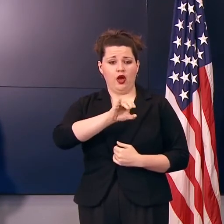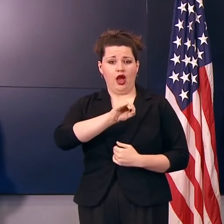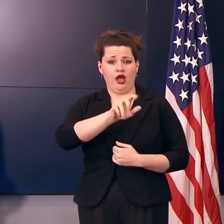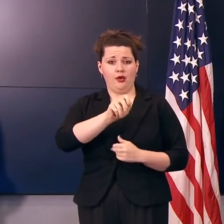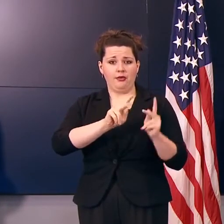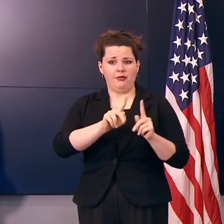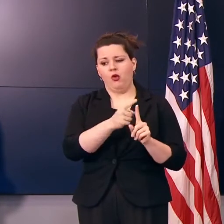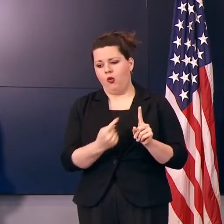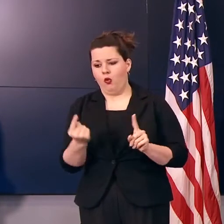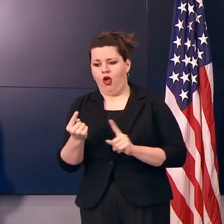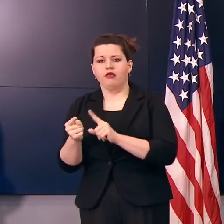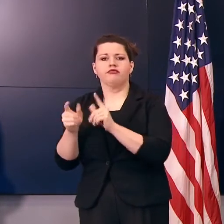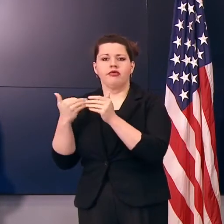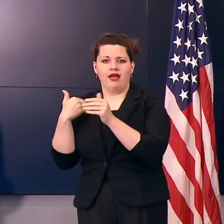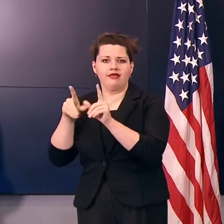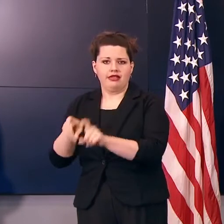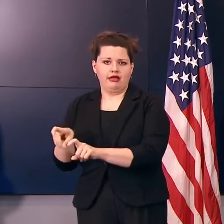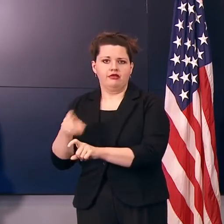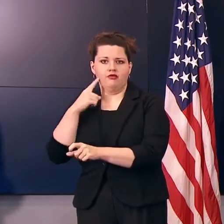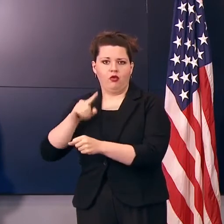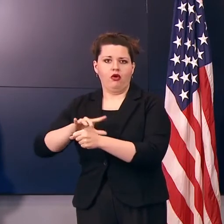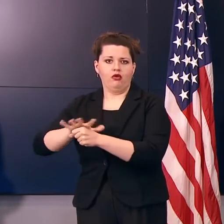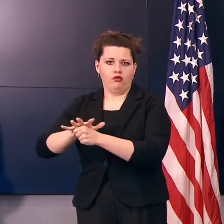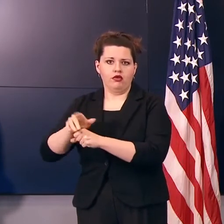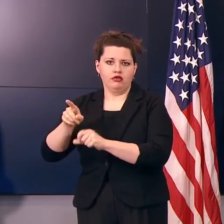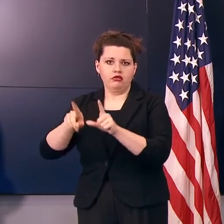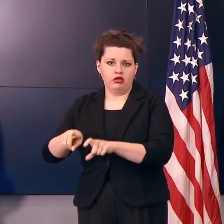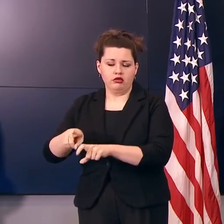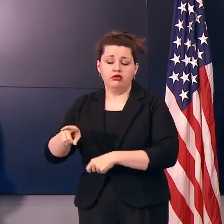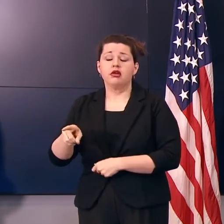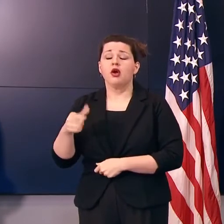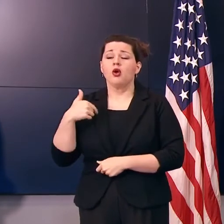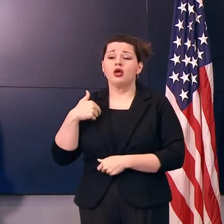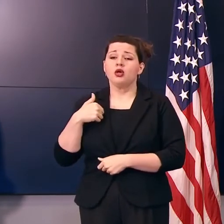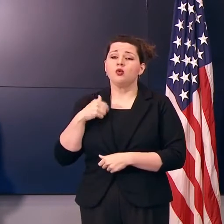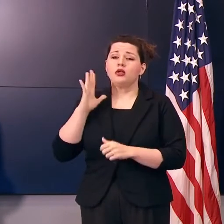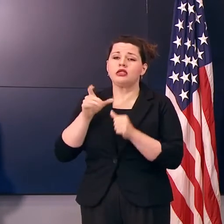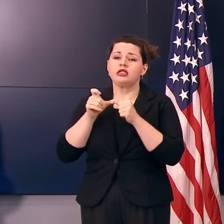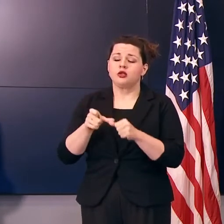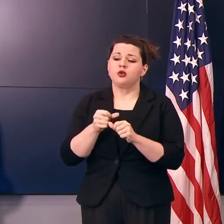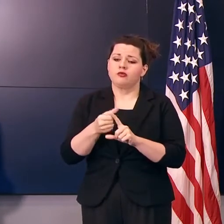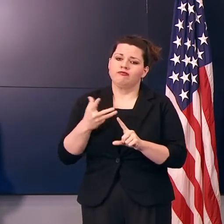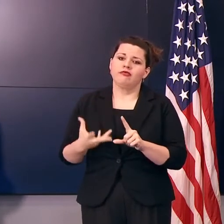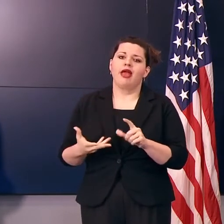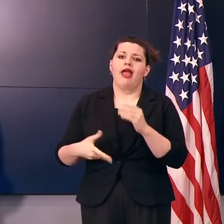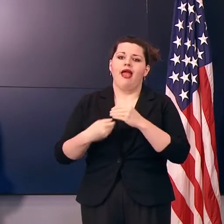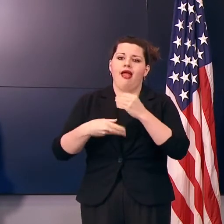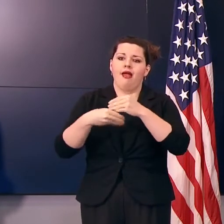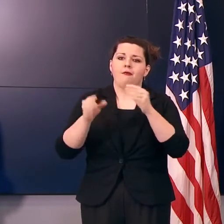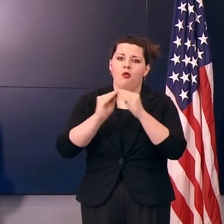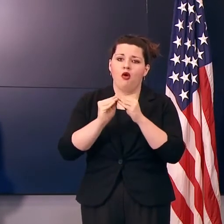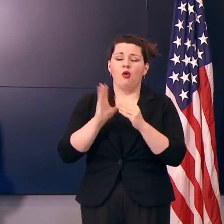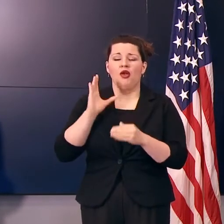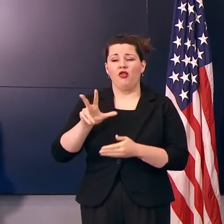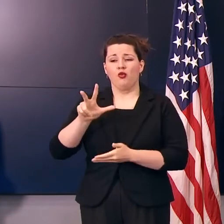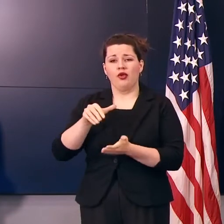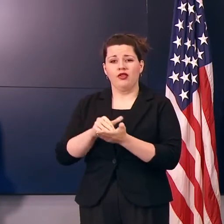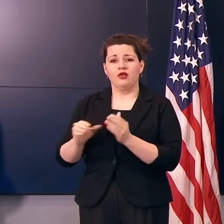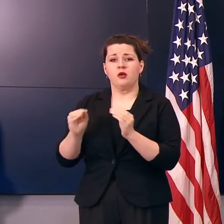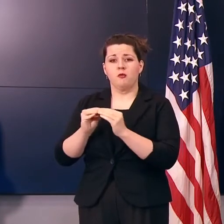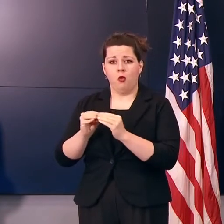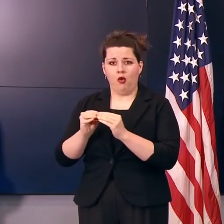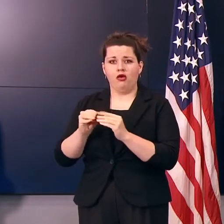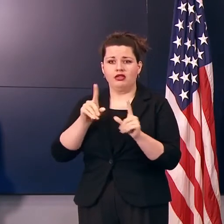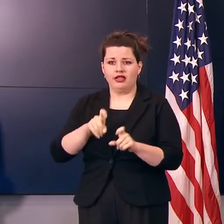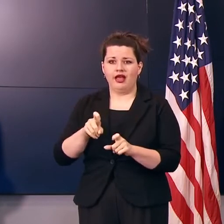for COVID-19. And soon, we'll continue to be able to expand our testing for up to 3,000 more Iowans a day